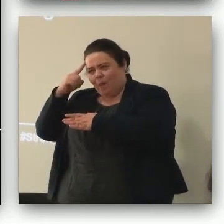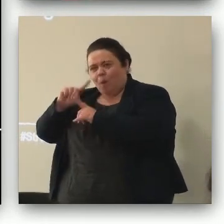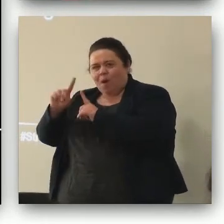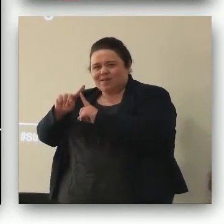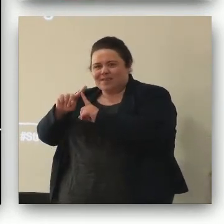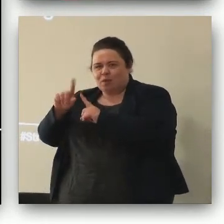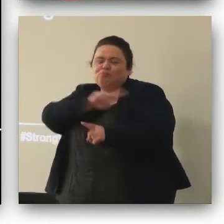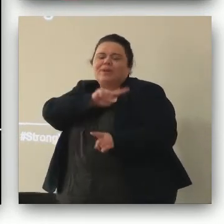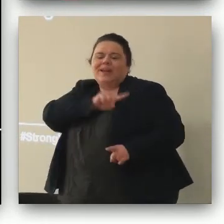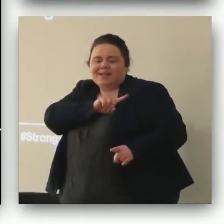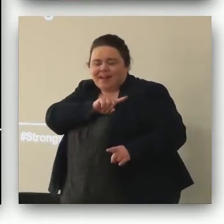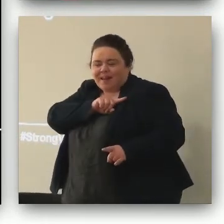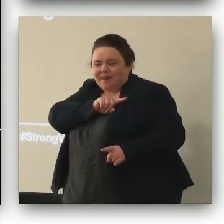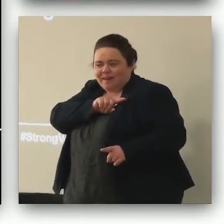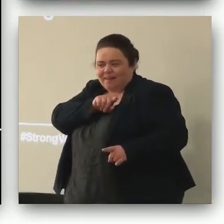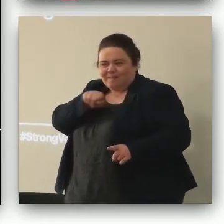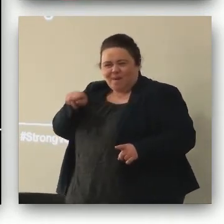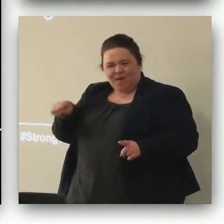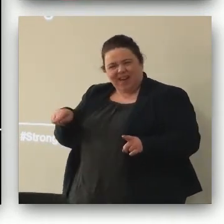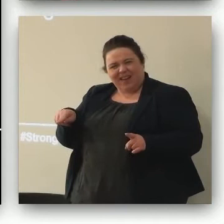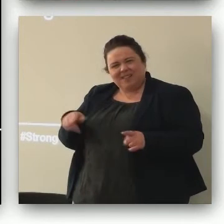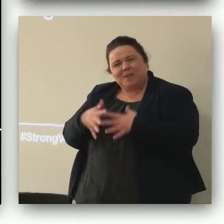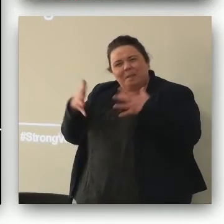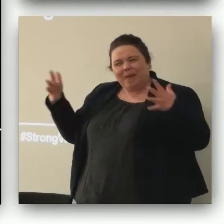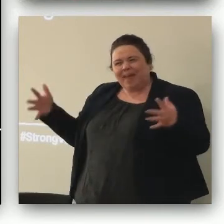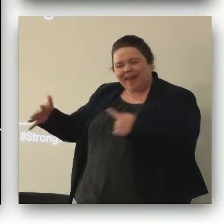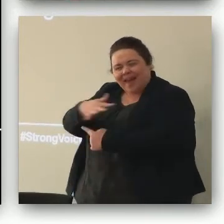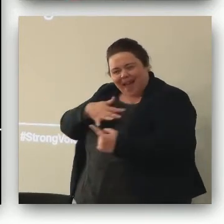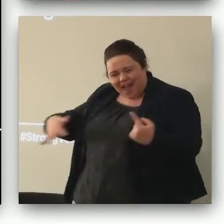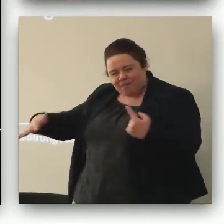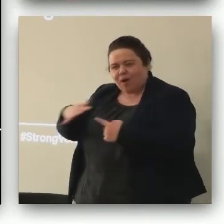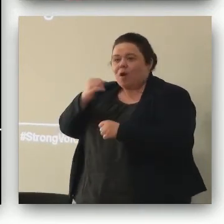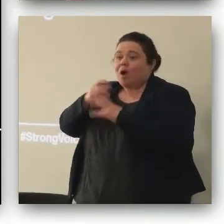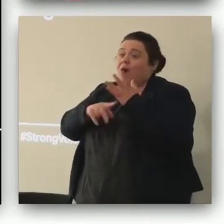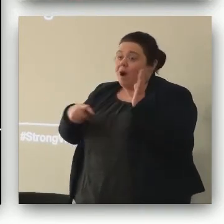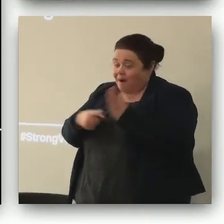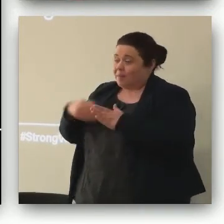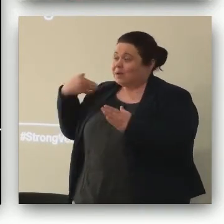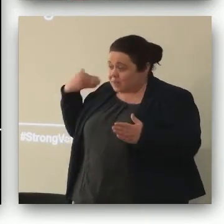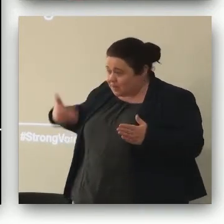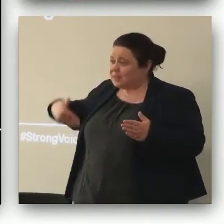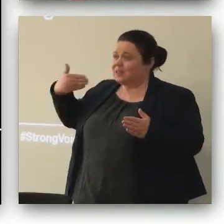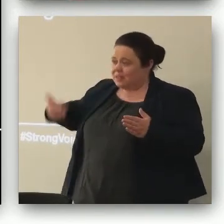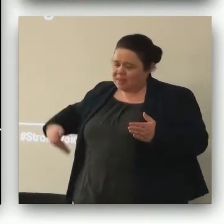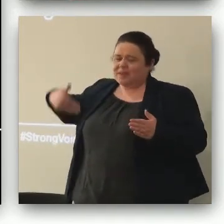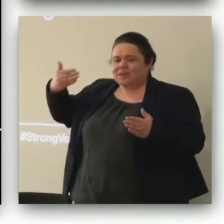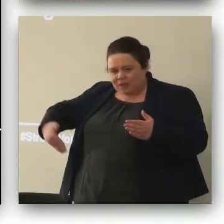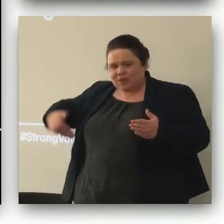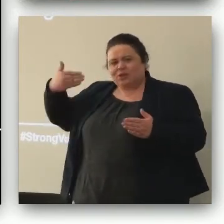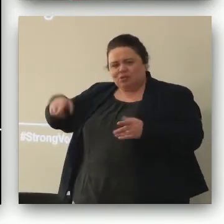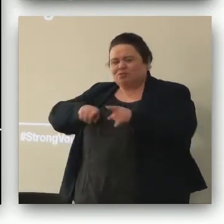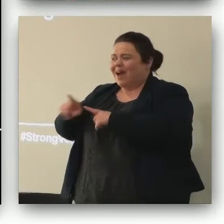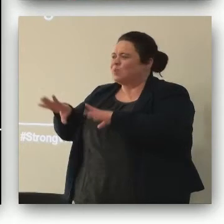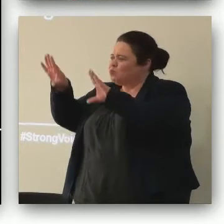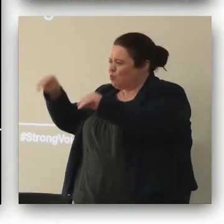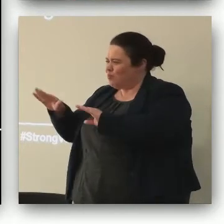because it's a huge ask isn't it you know I think government after government have tried to address eradicate child